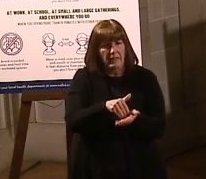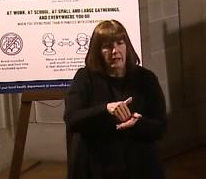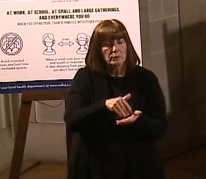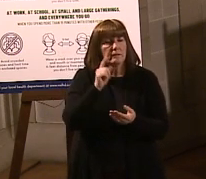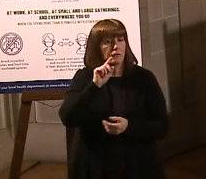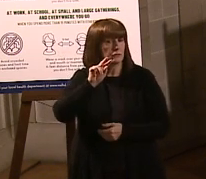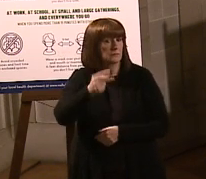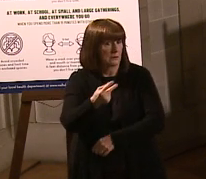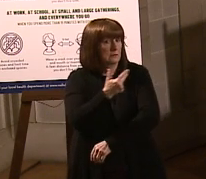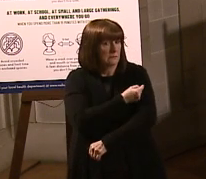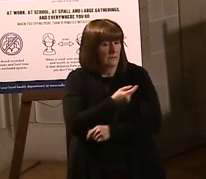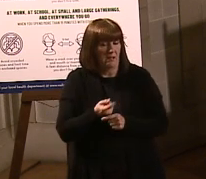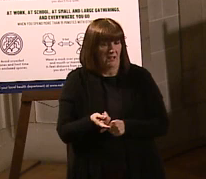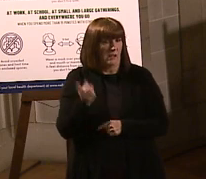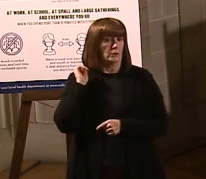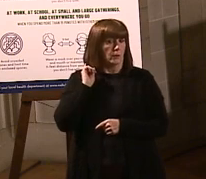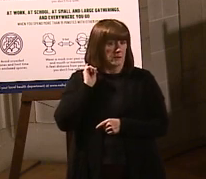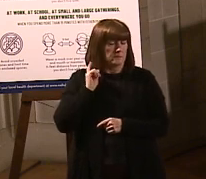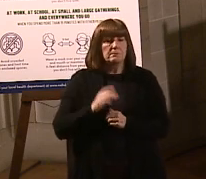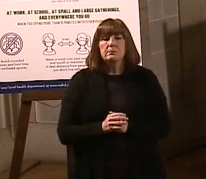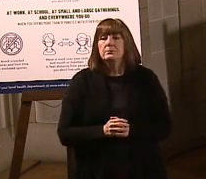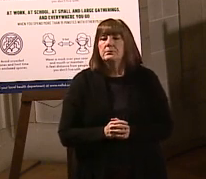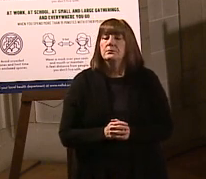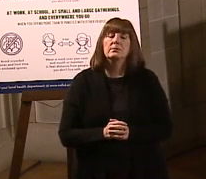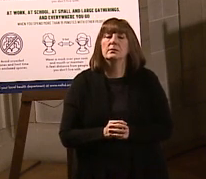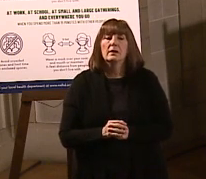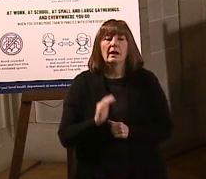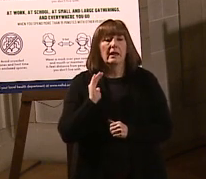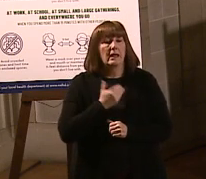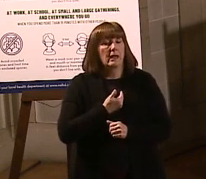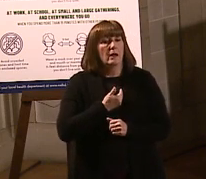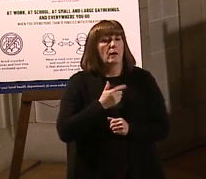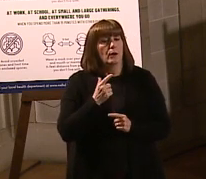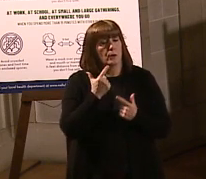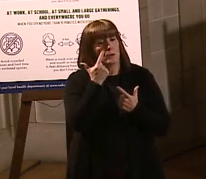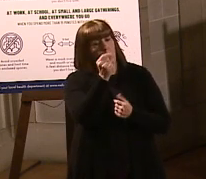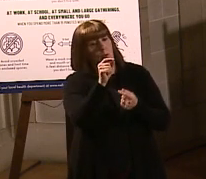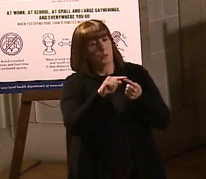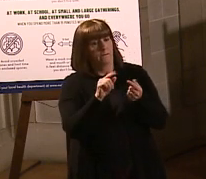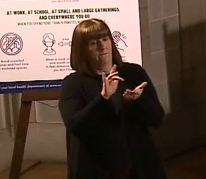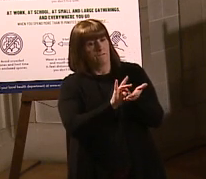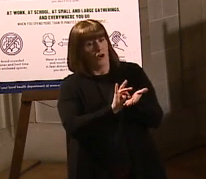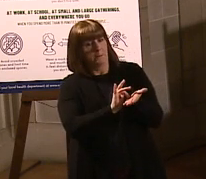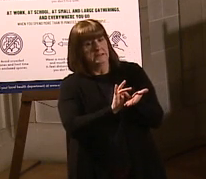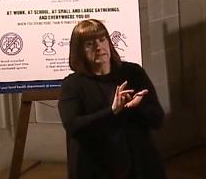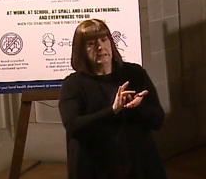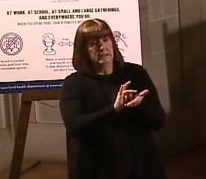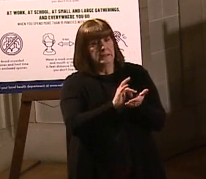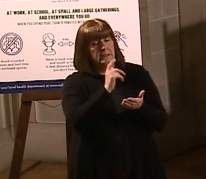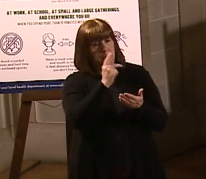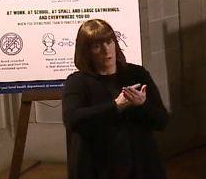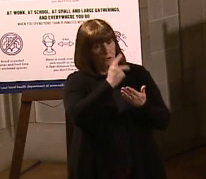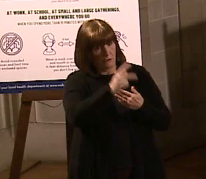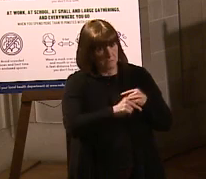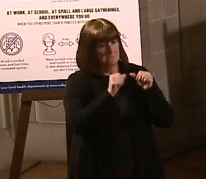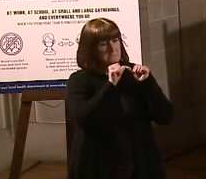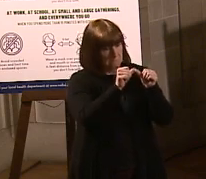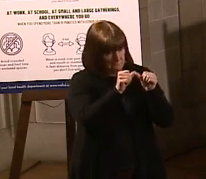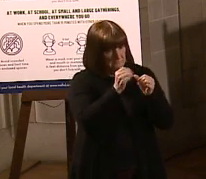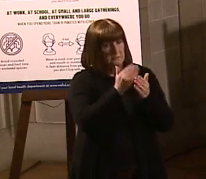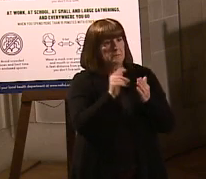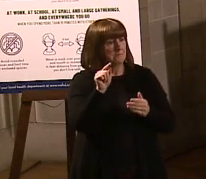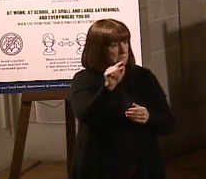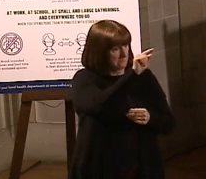week. Our federal pharmacy program continues with over 428 facilities receiving their first